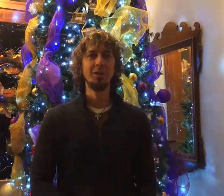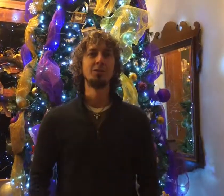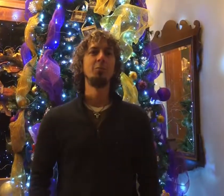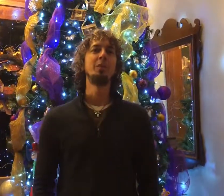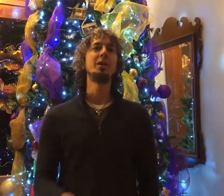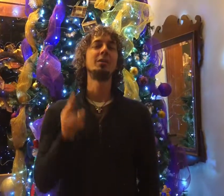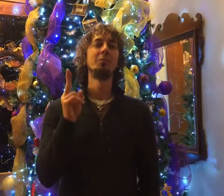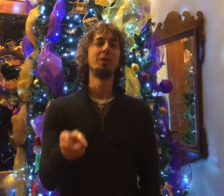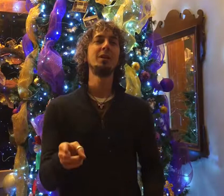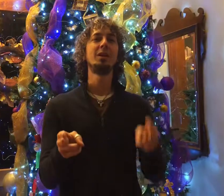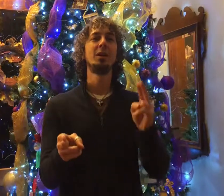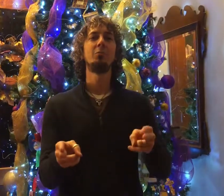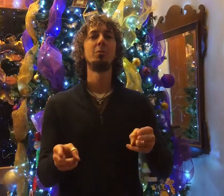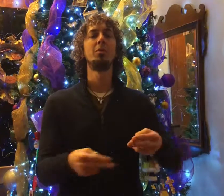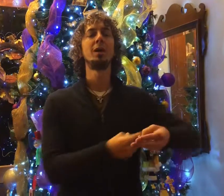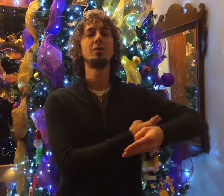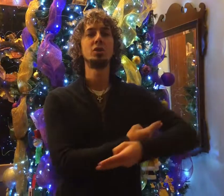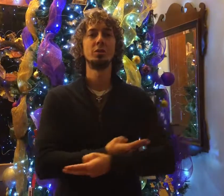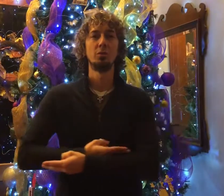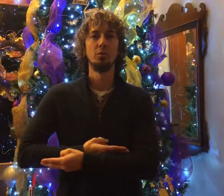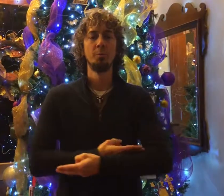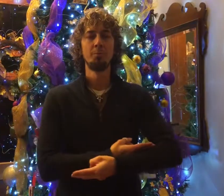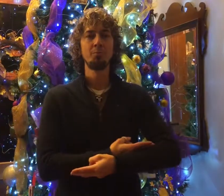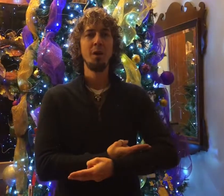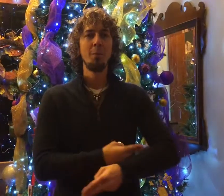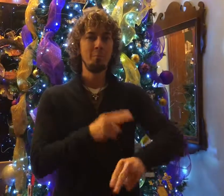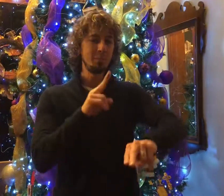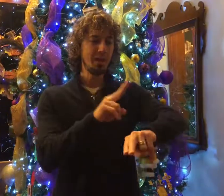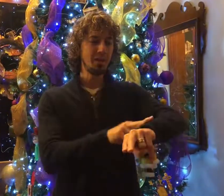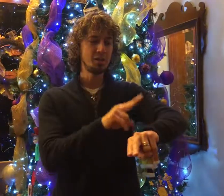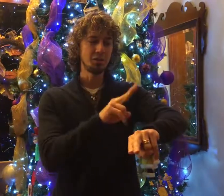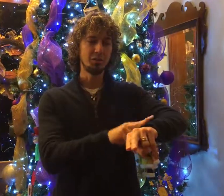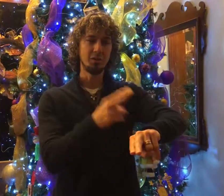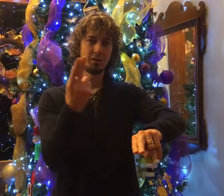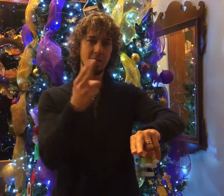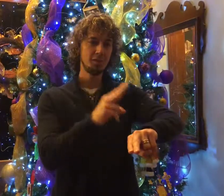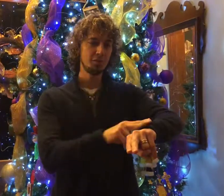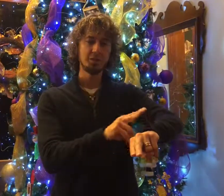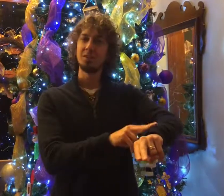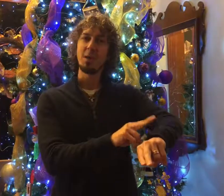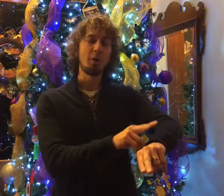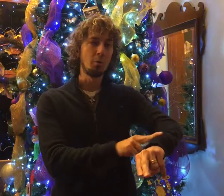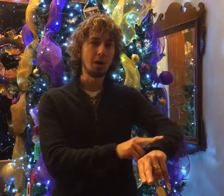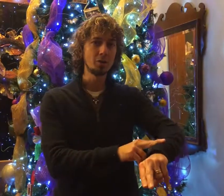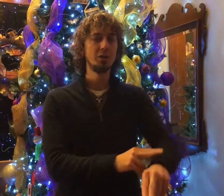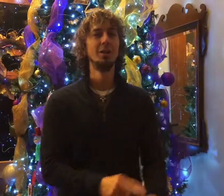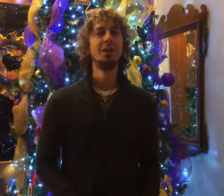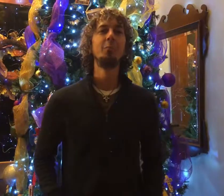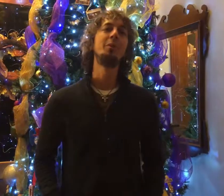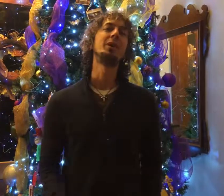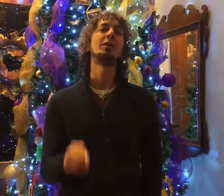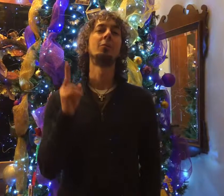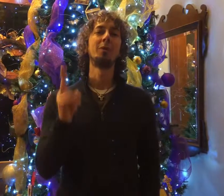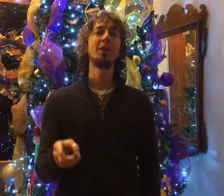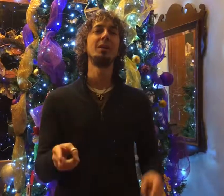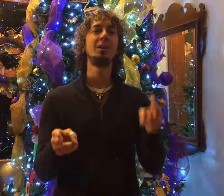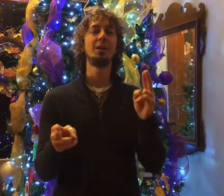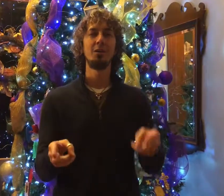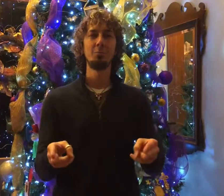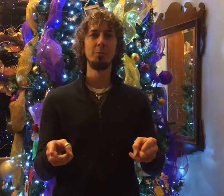So be completely humble and gentle. Be patient. And our H's are going to tap our watch. Be completely humble